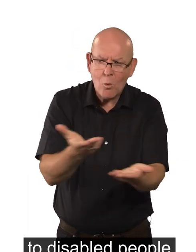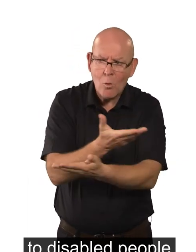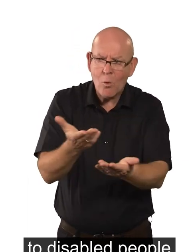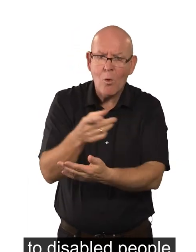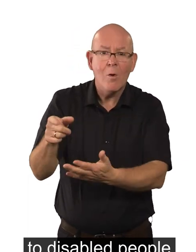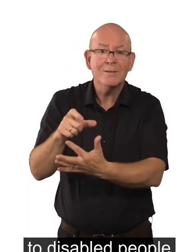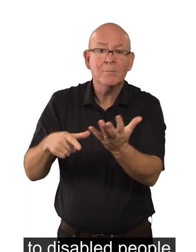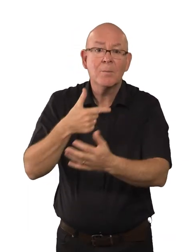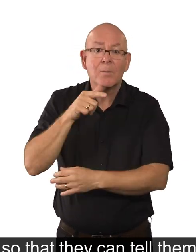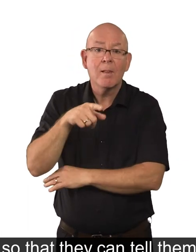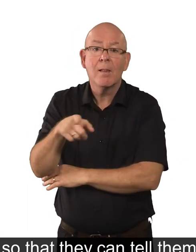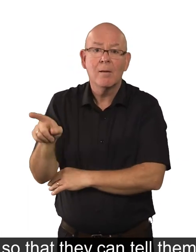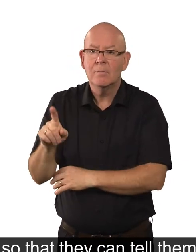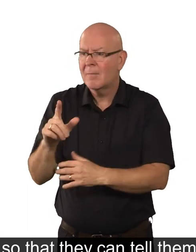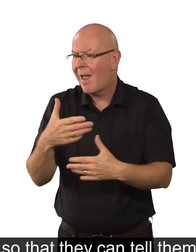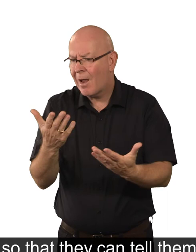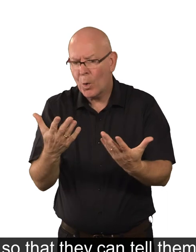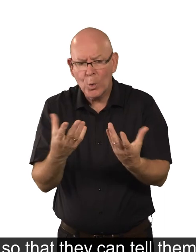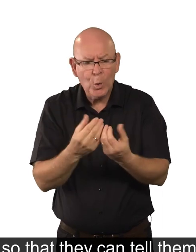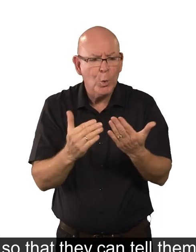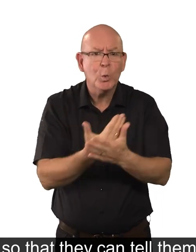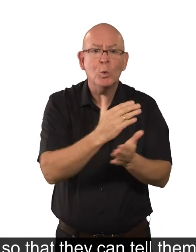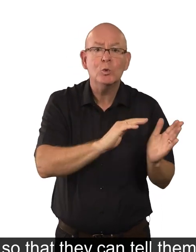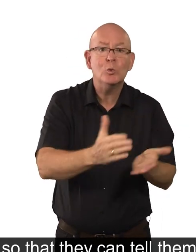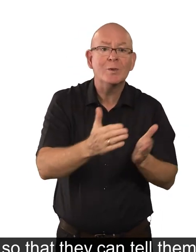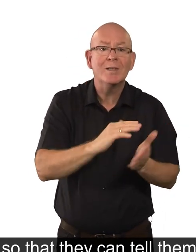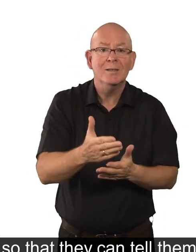services, so that they can tell them how they feel about it.